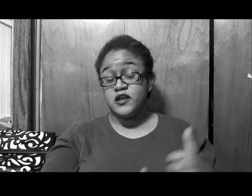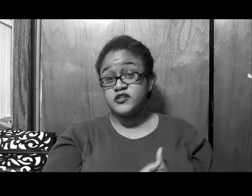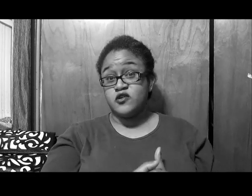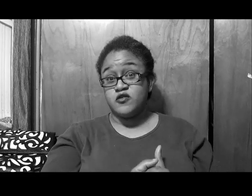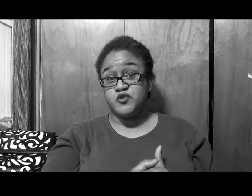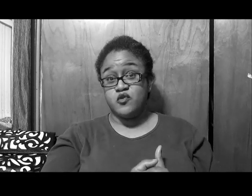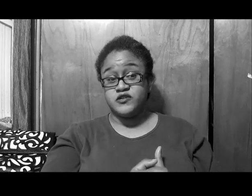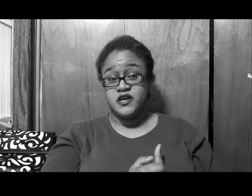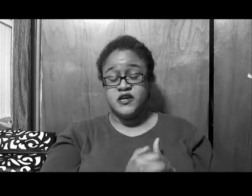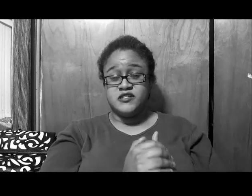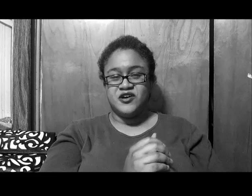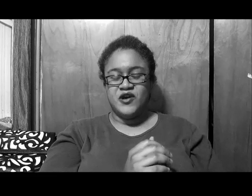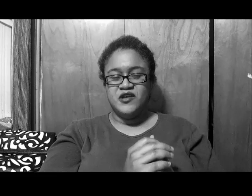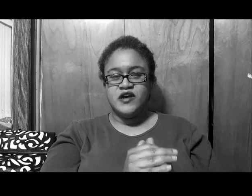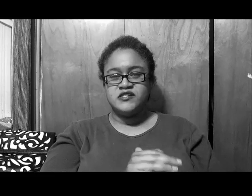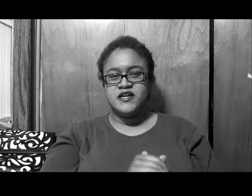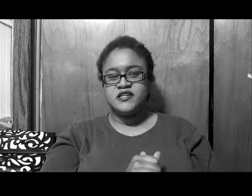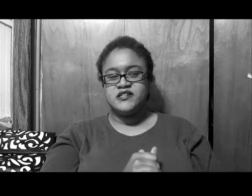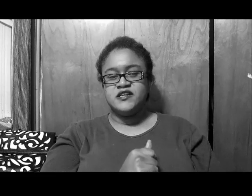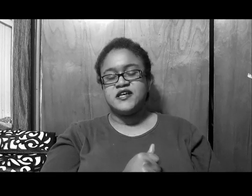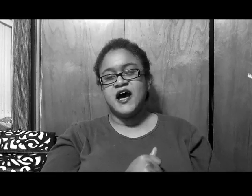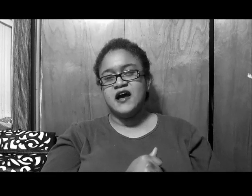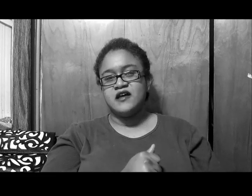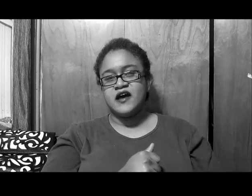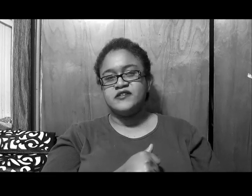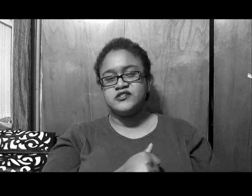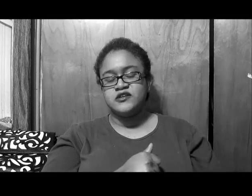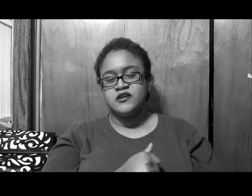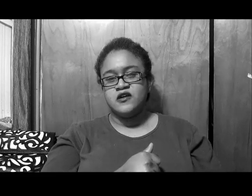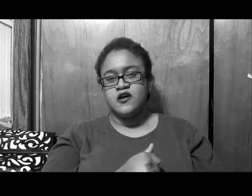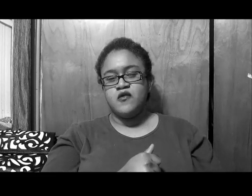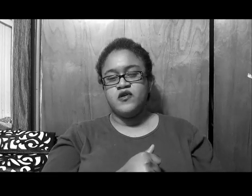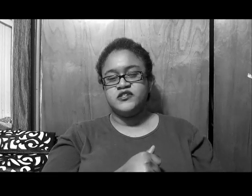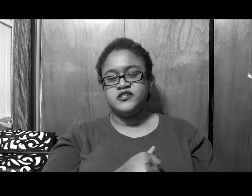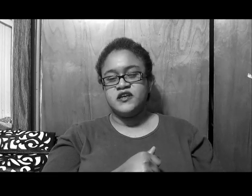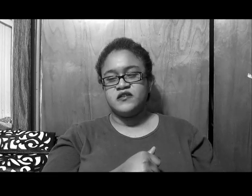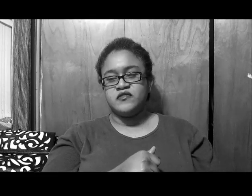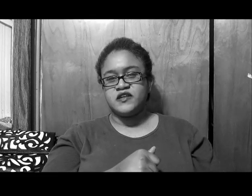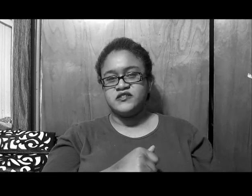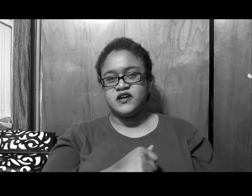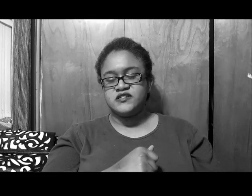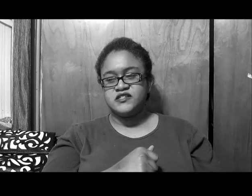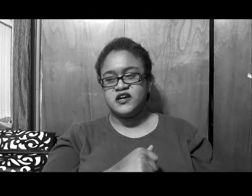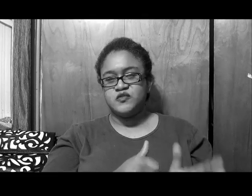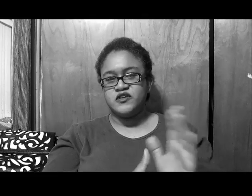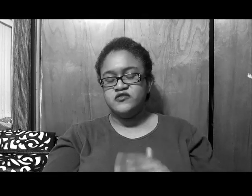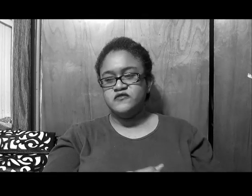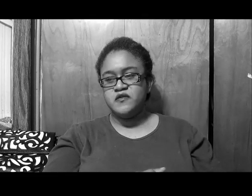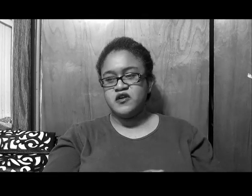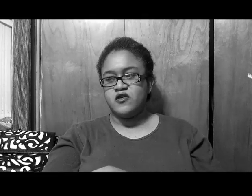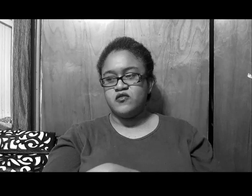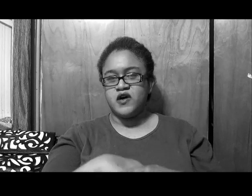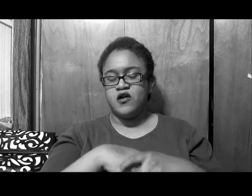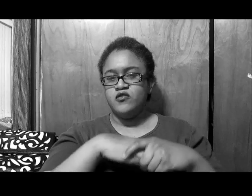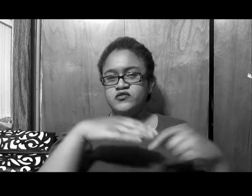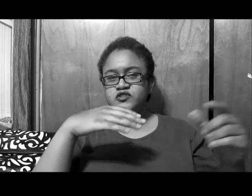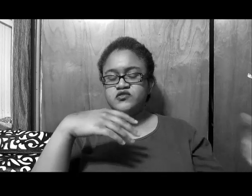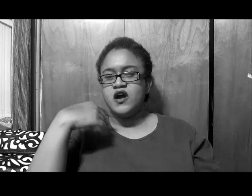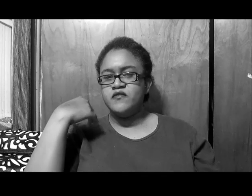things can always be worse, anyways, let's get to this highlights, of what this name is, like I said, it's my YouTube, my older new subscribers,